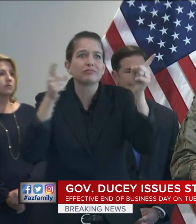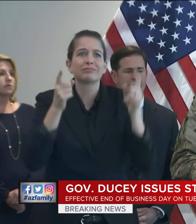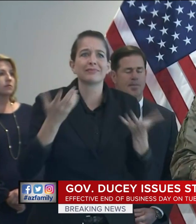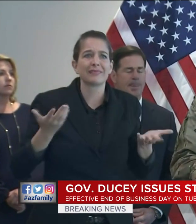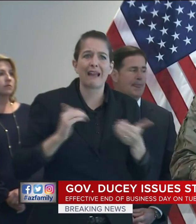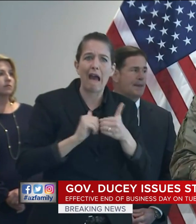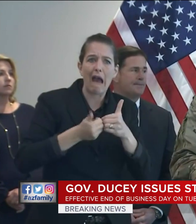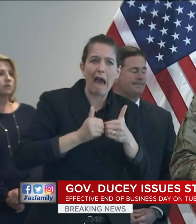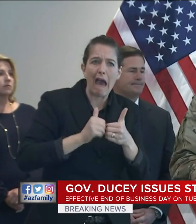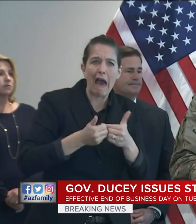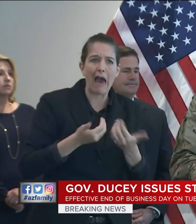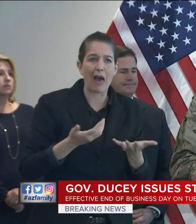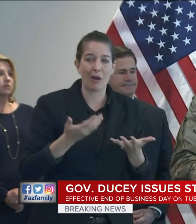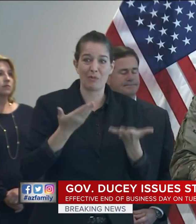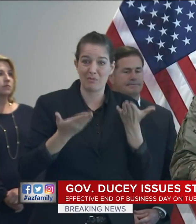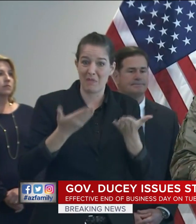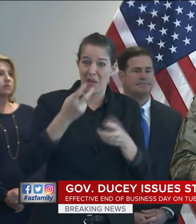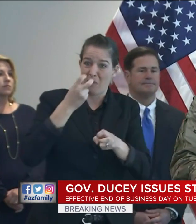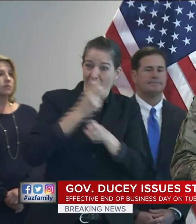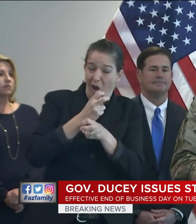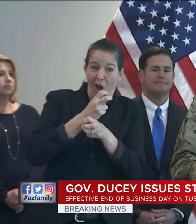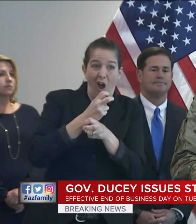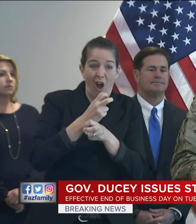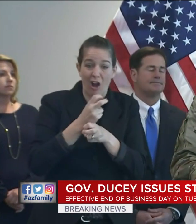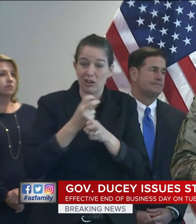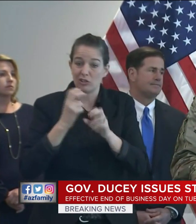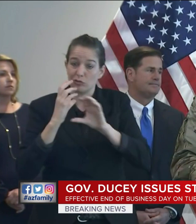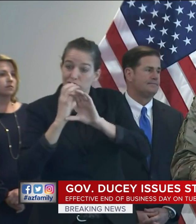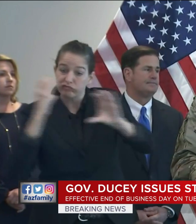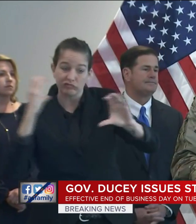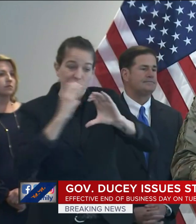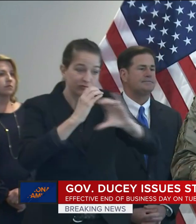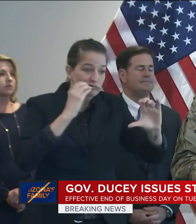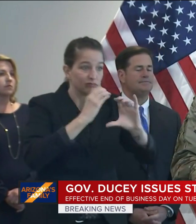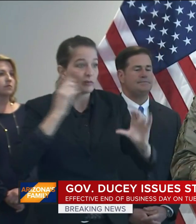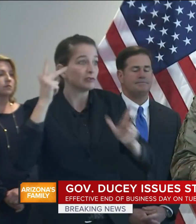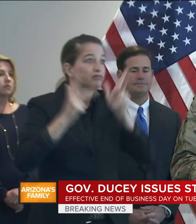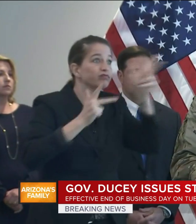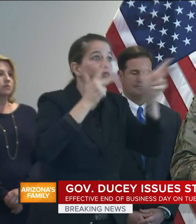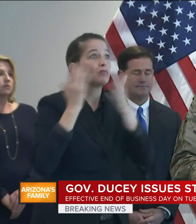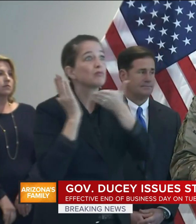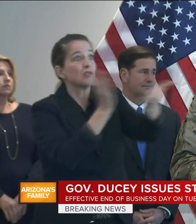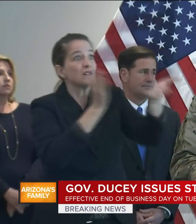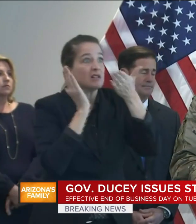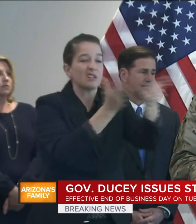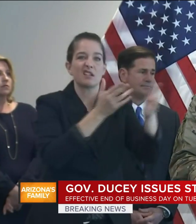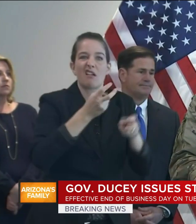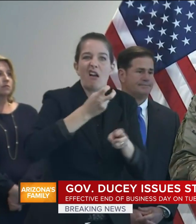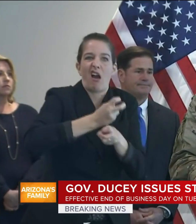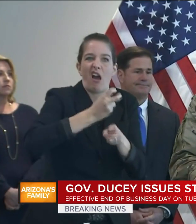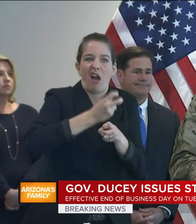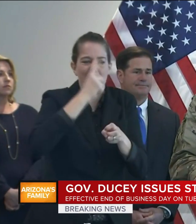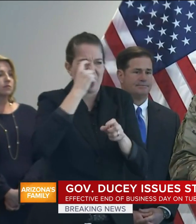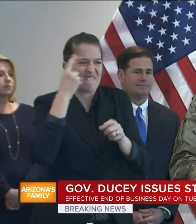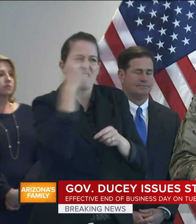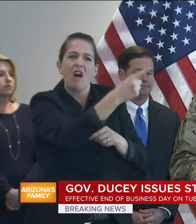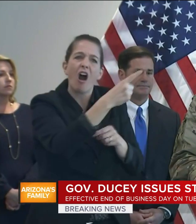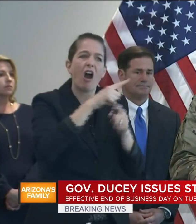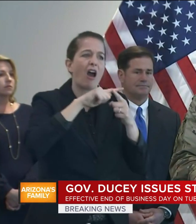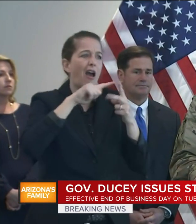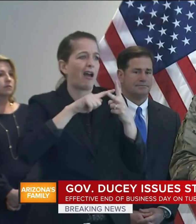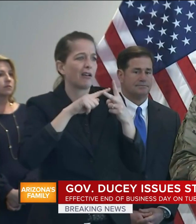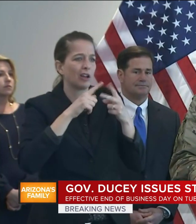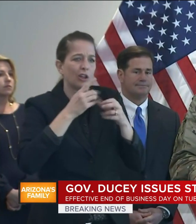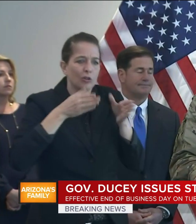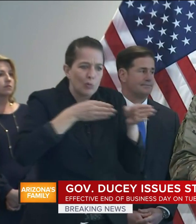are hard to access with infrastructure that's not exactly theirs, especially in areas of Navajo Nation. I'm just kind of curious as to what efforts are being done to ensure that these